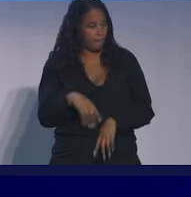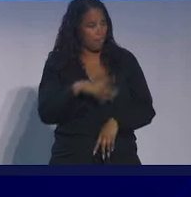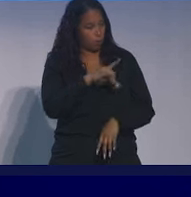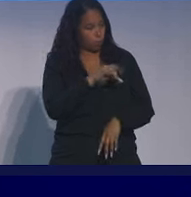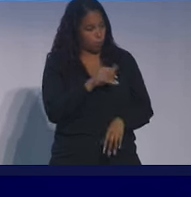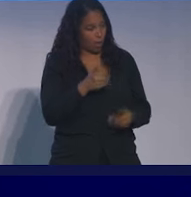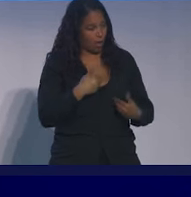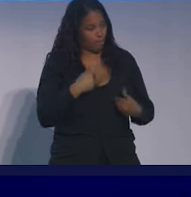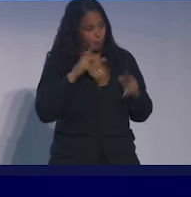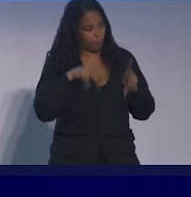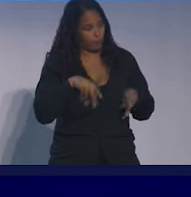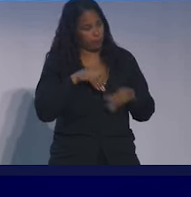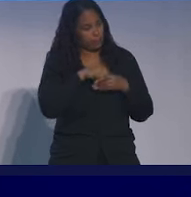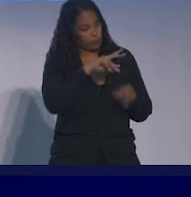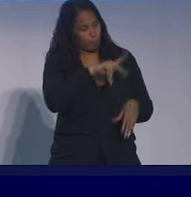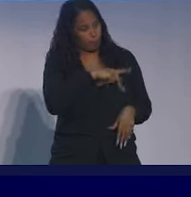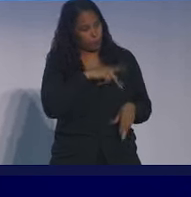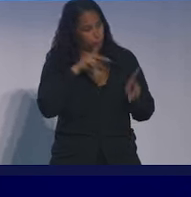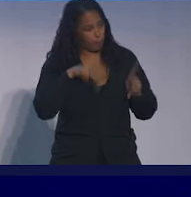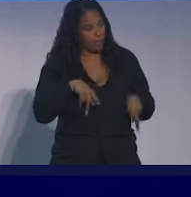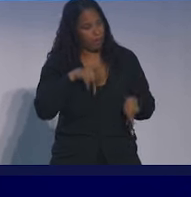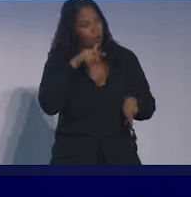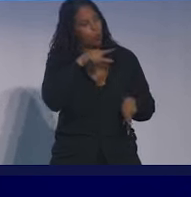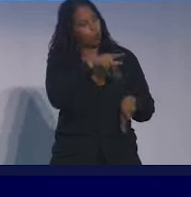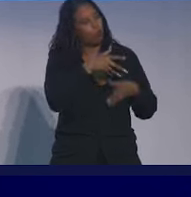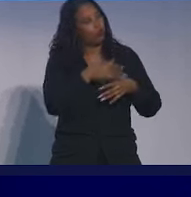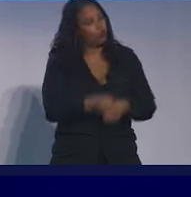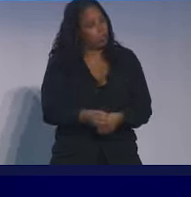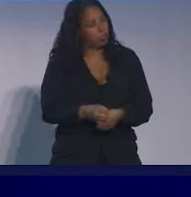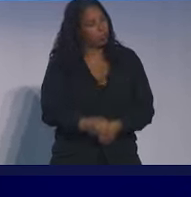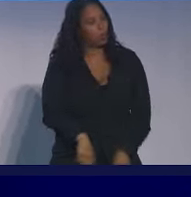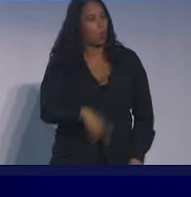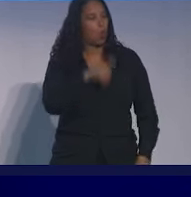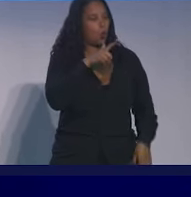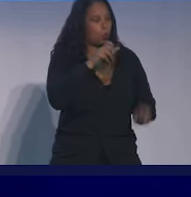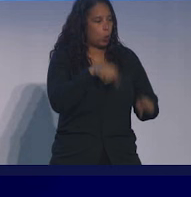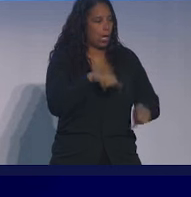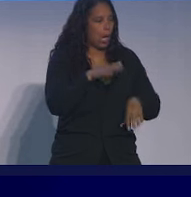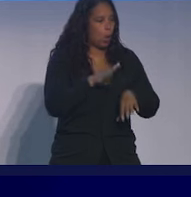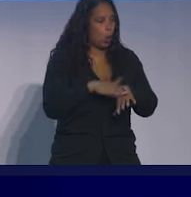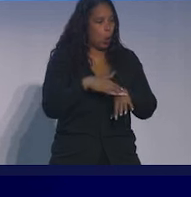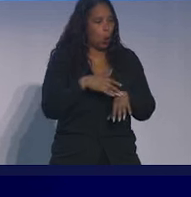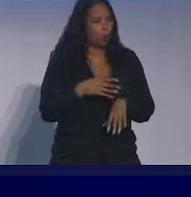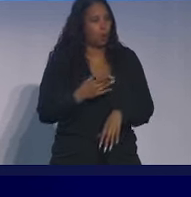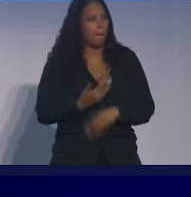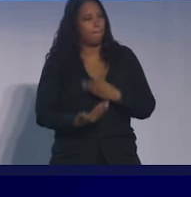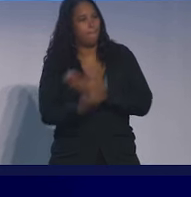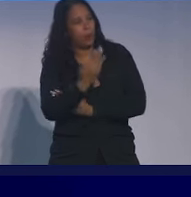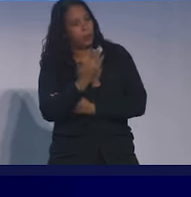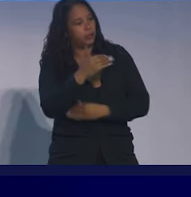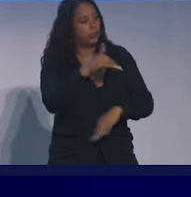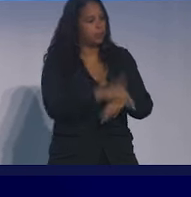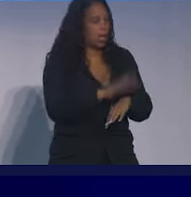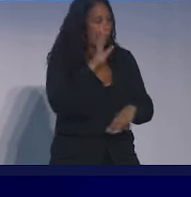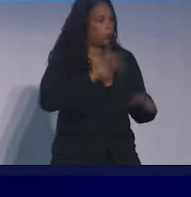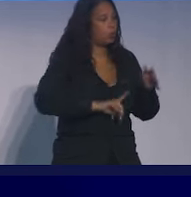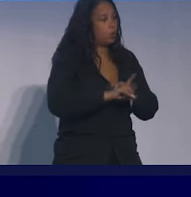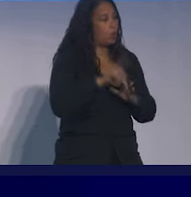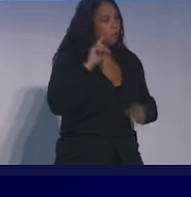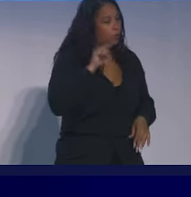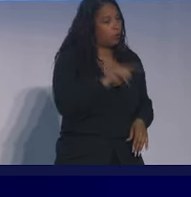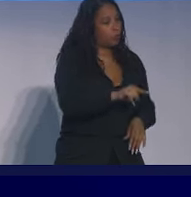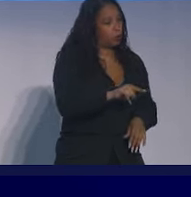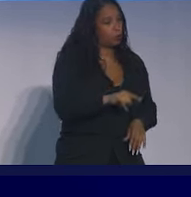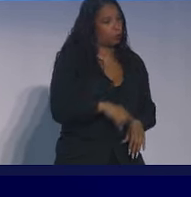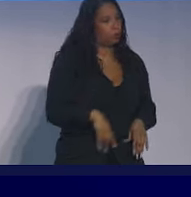person in your personal life who you trust, who you could call day or night who would show up for you, your ride or